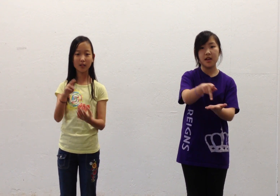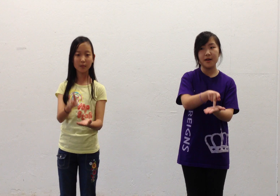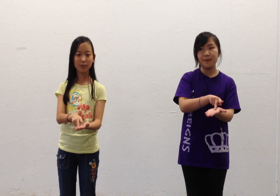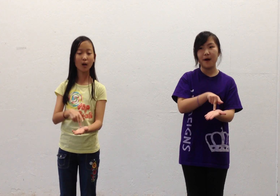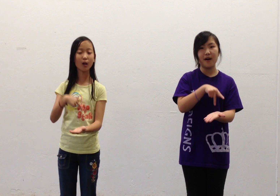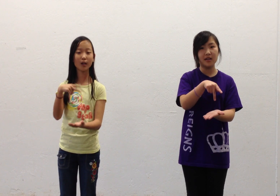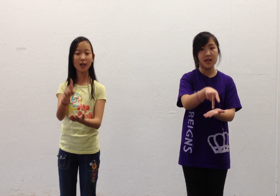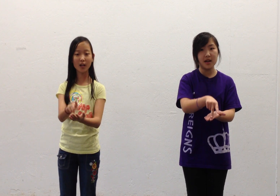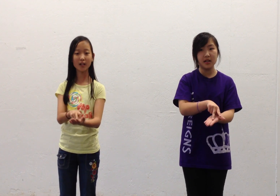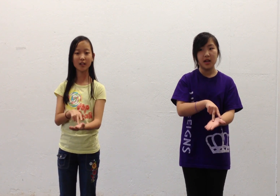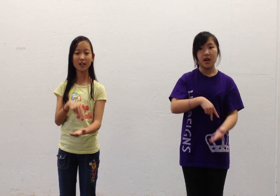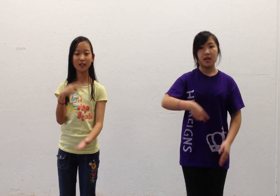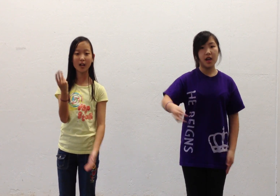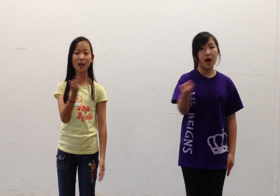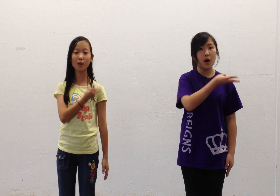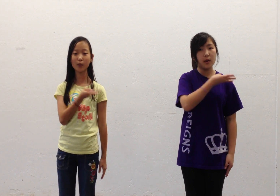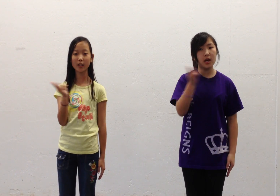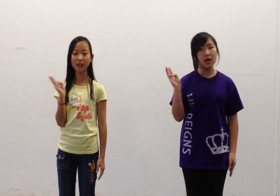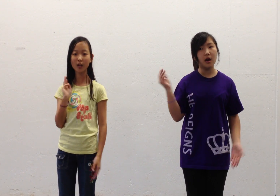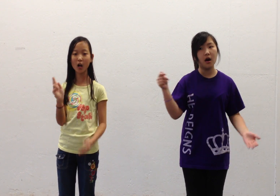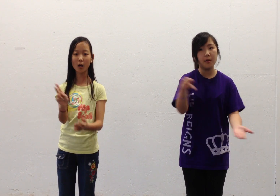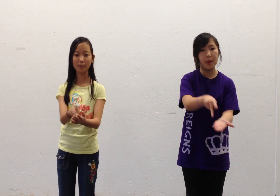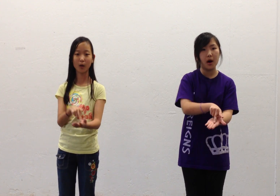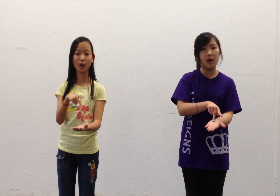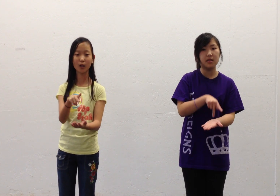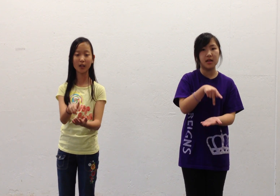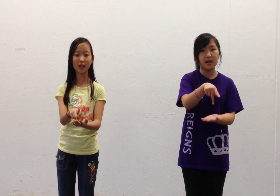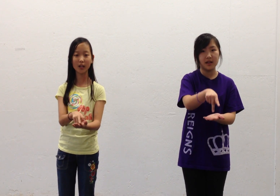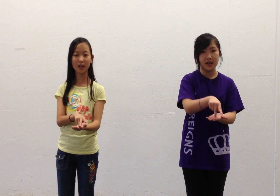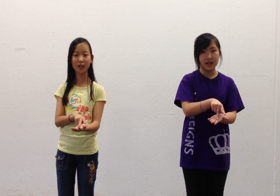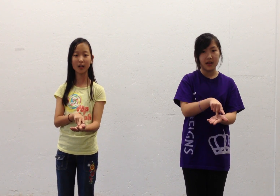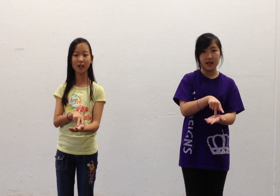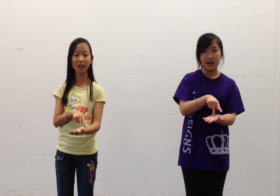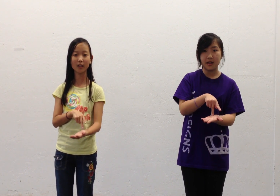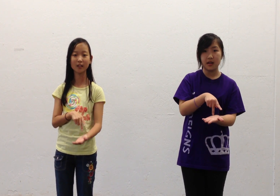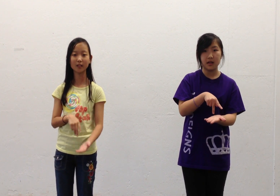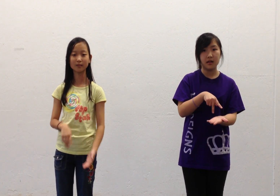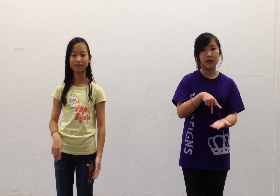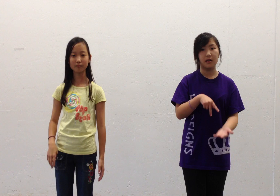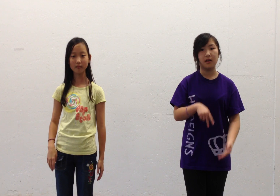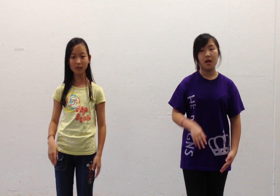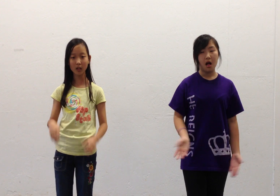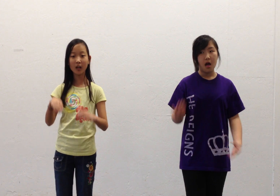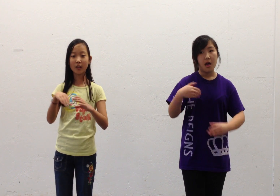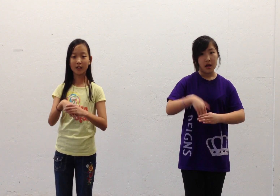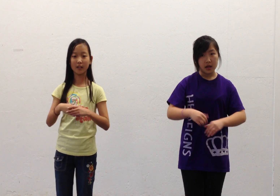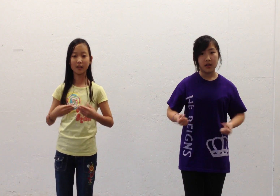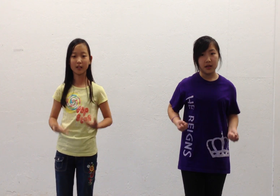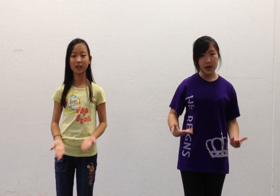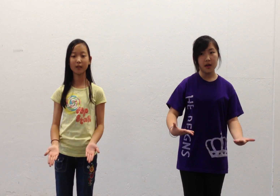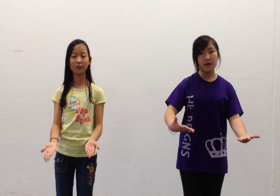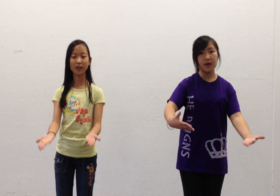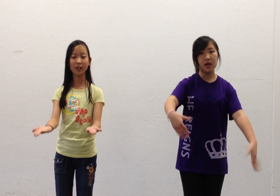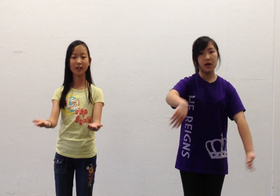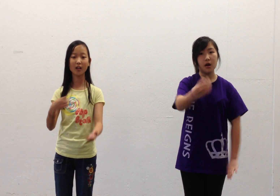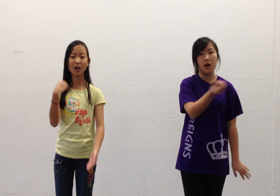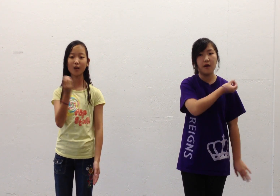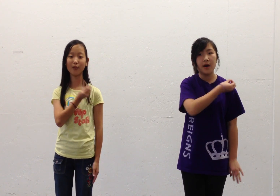in pardoning that we are pardoned, in giving of